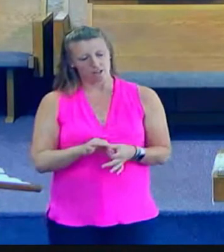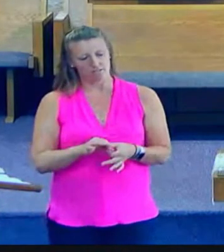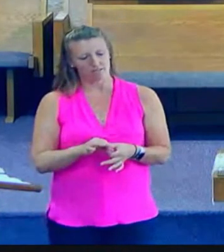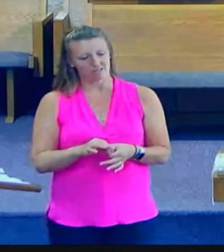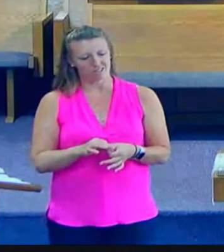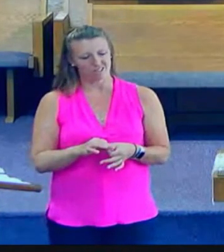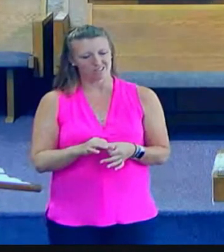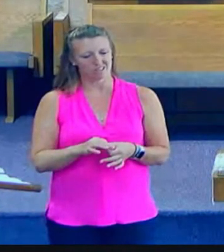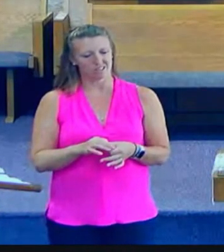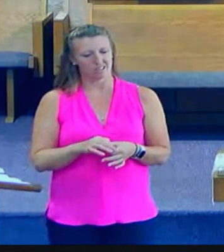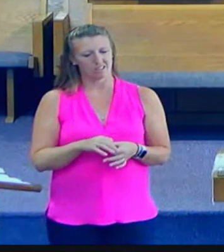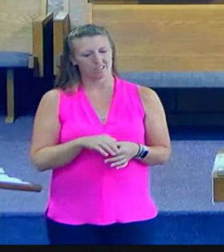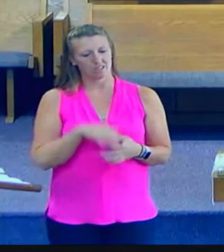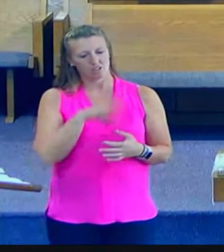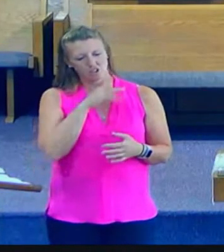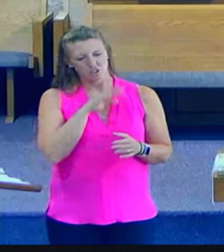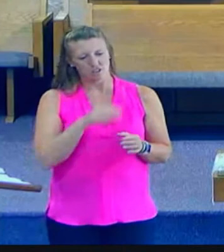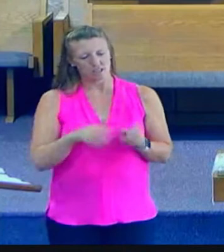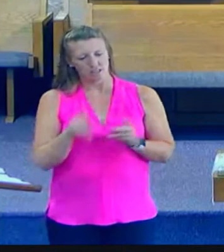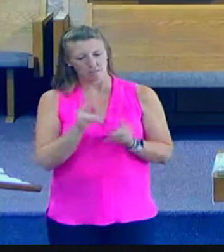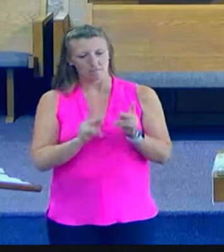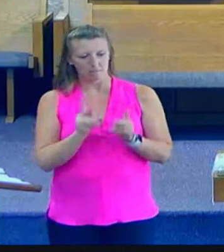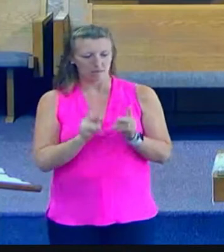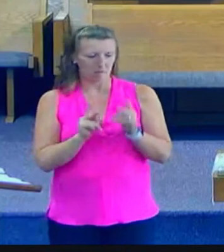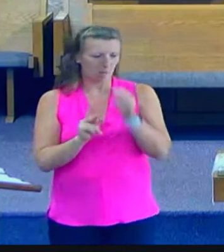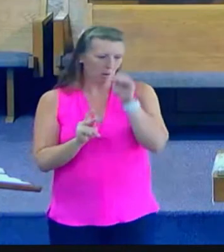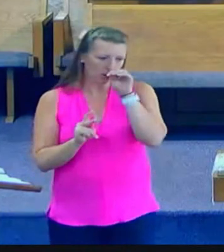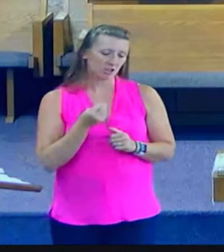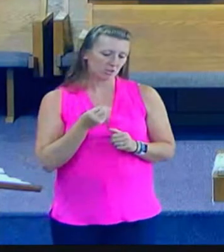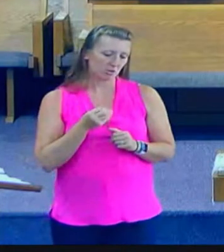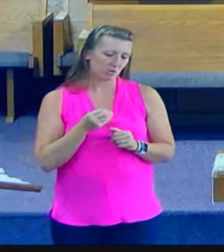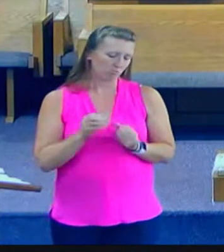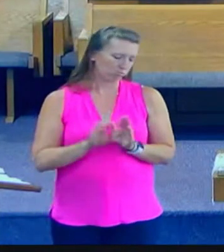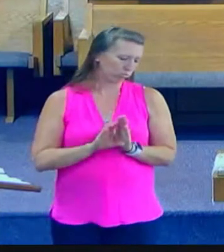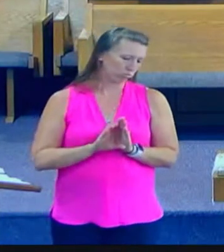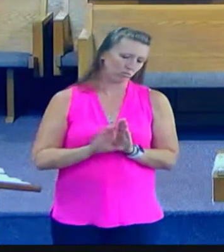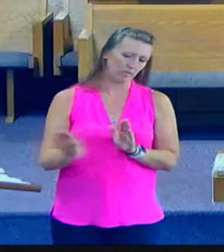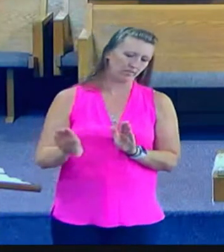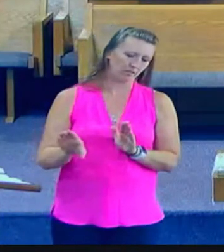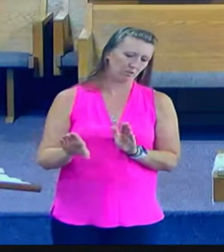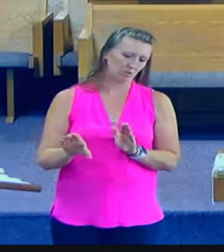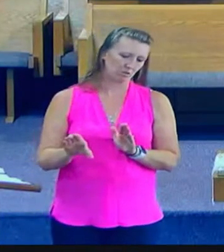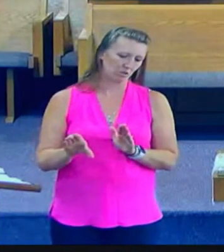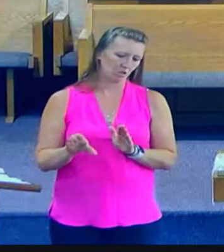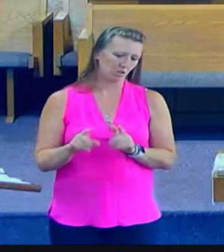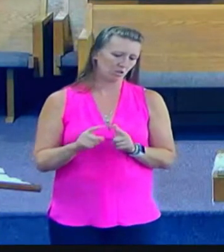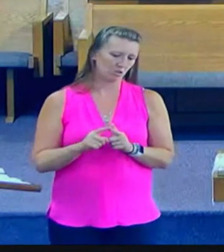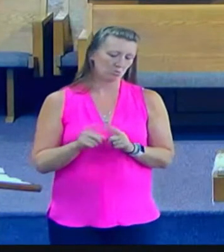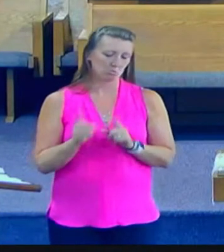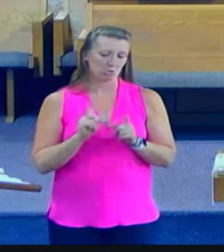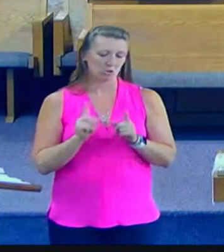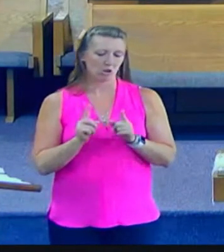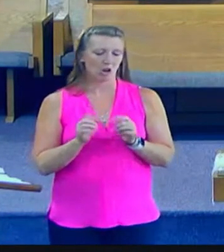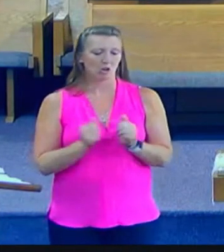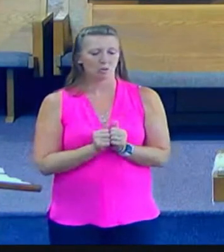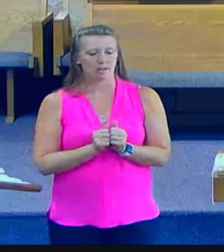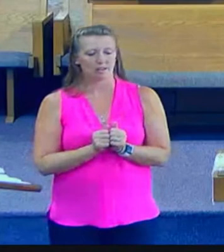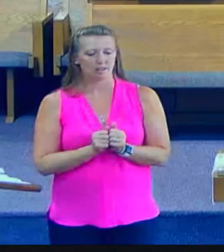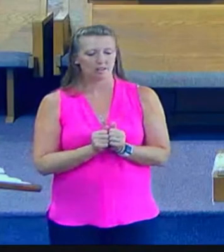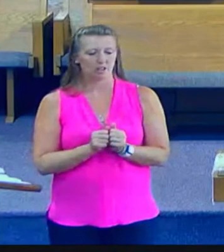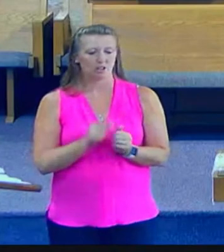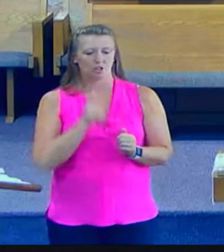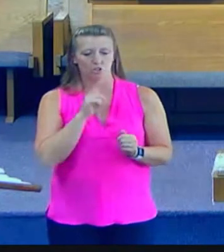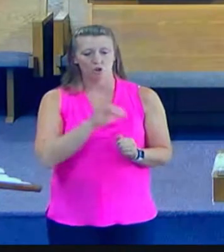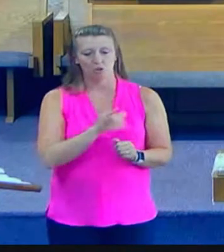takeover. And they intermarried. They were half-breed. The most part to go through Samaria. So they would rather